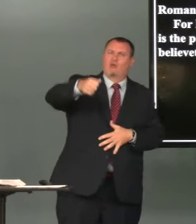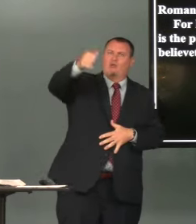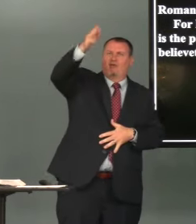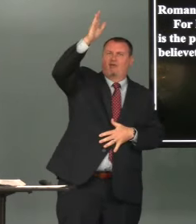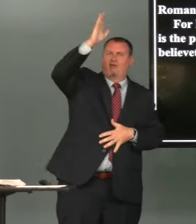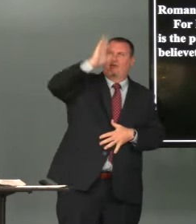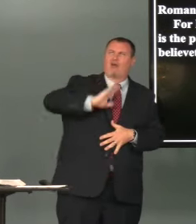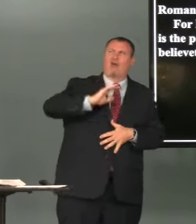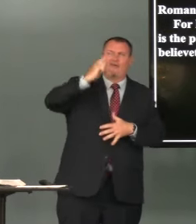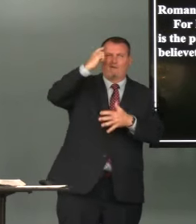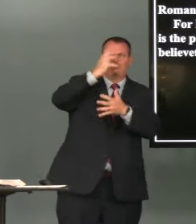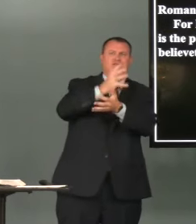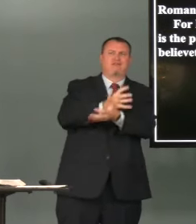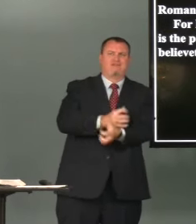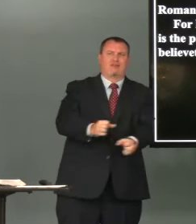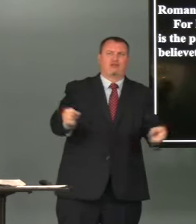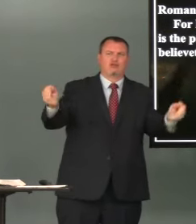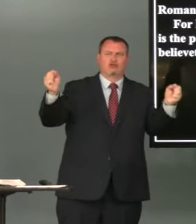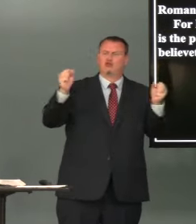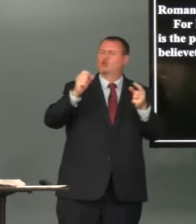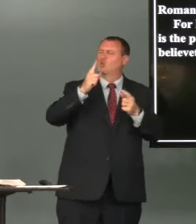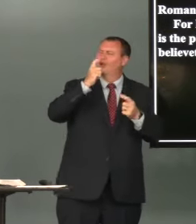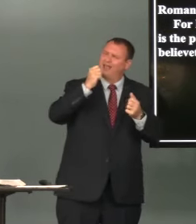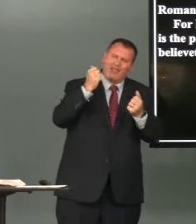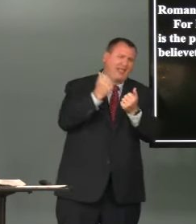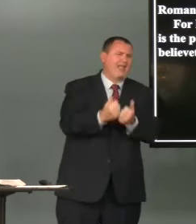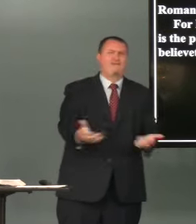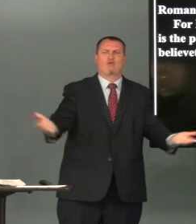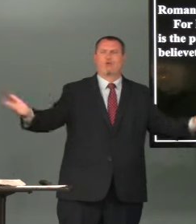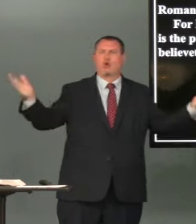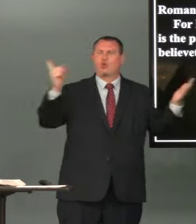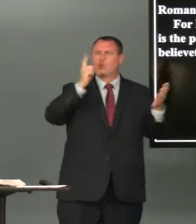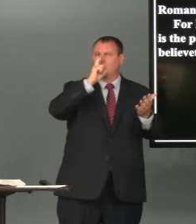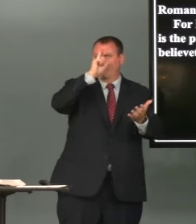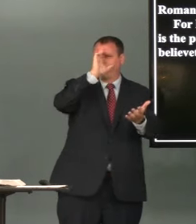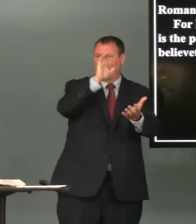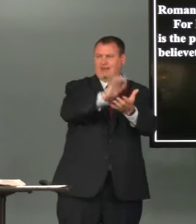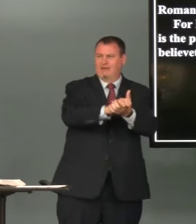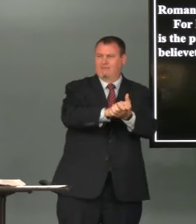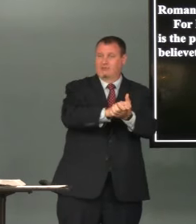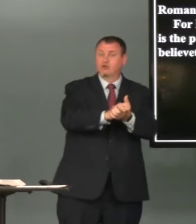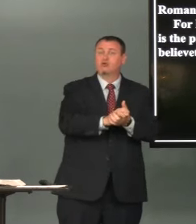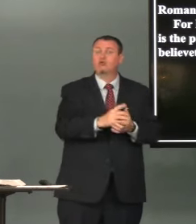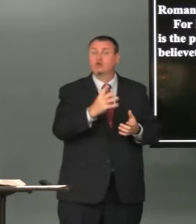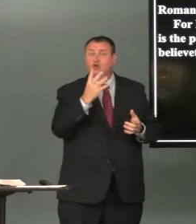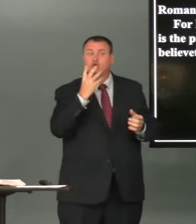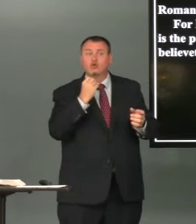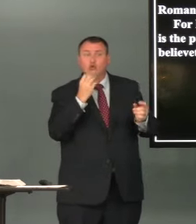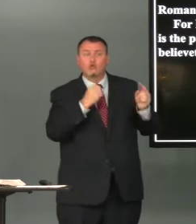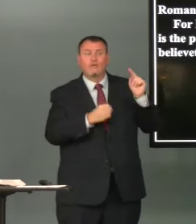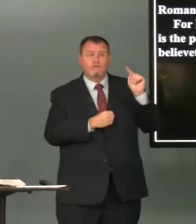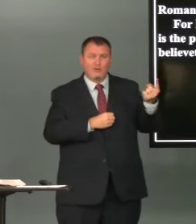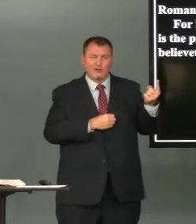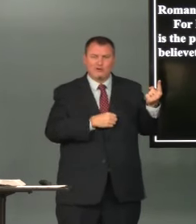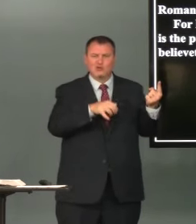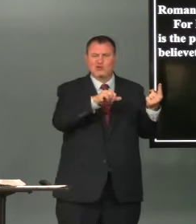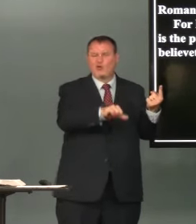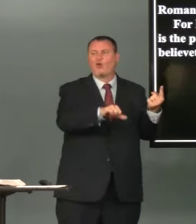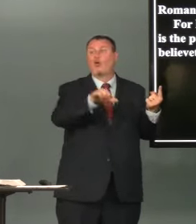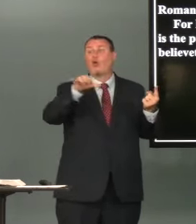for it is the power of god unto salvation to everyone that believeth to the jew first